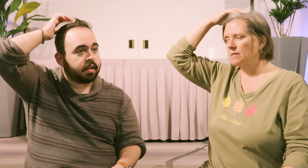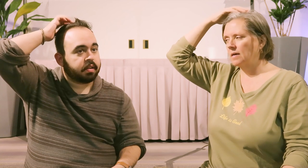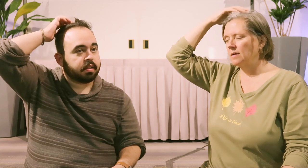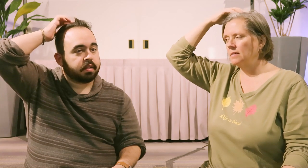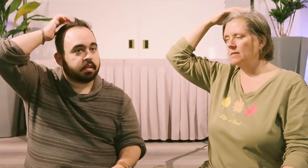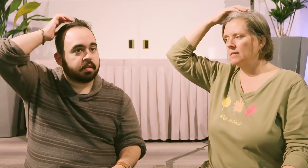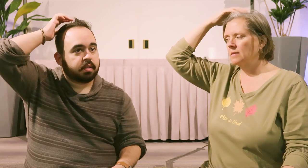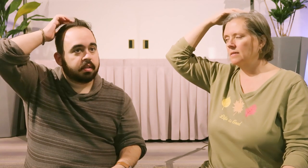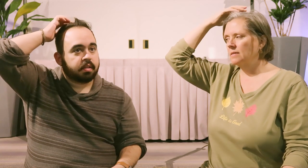Yeah.